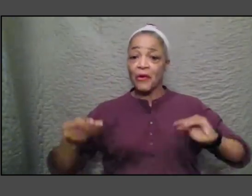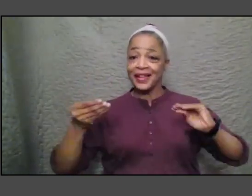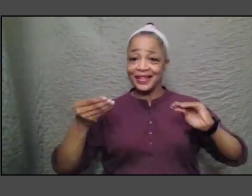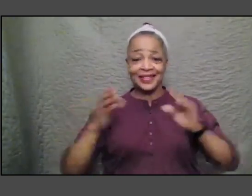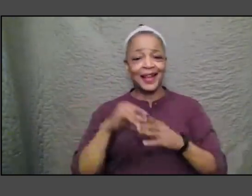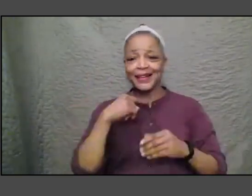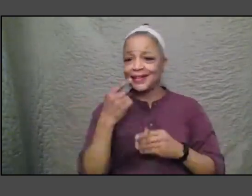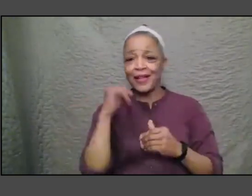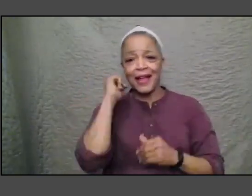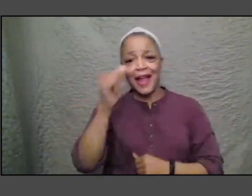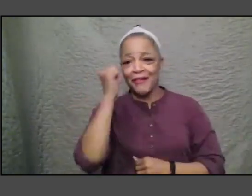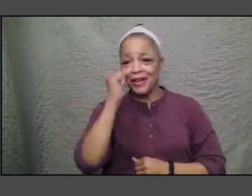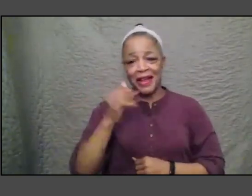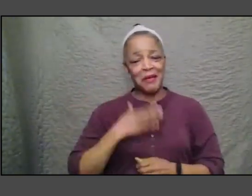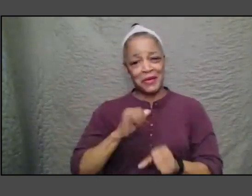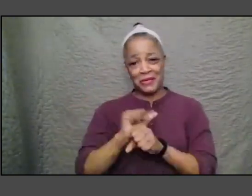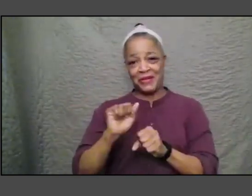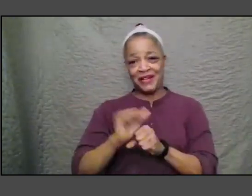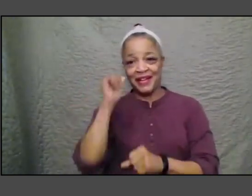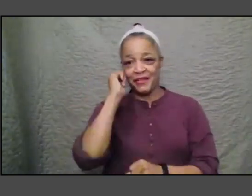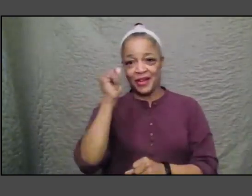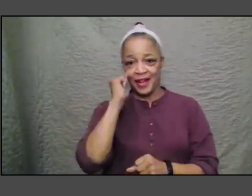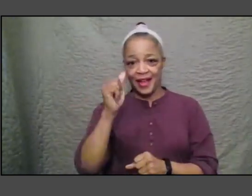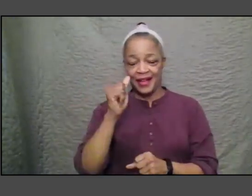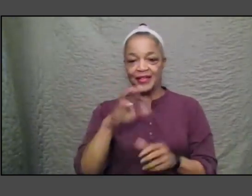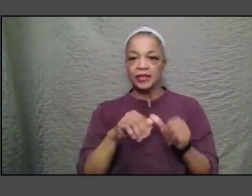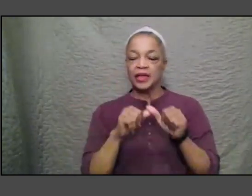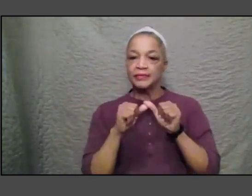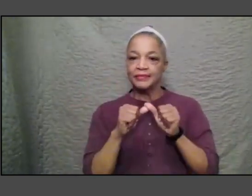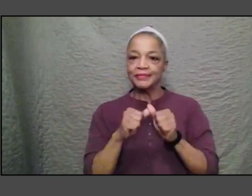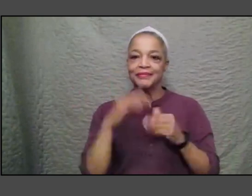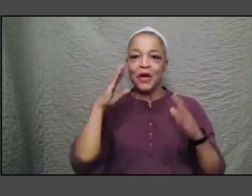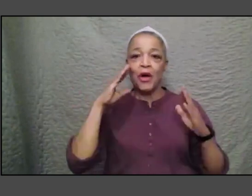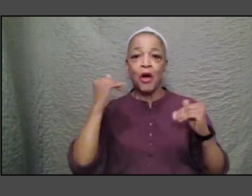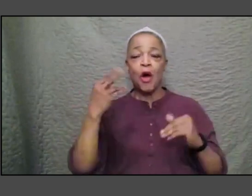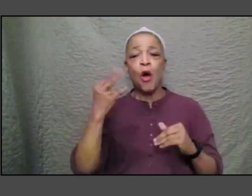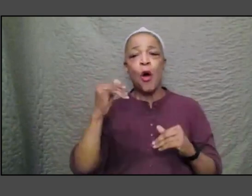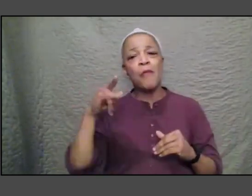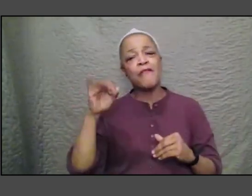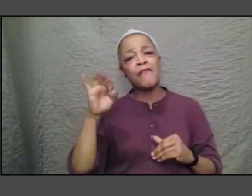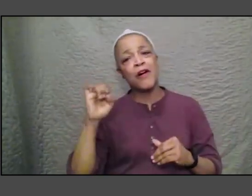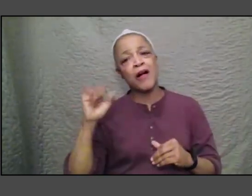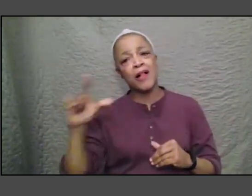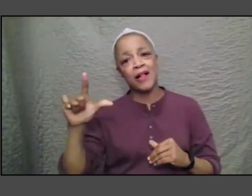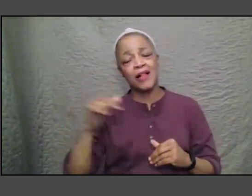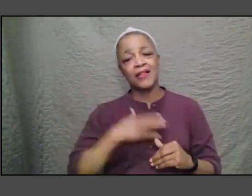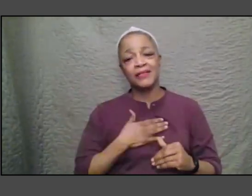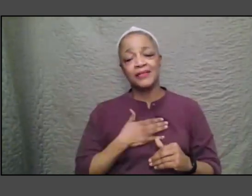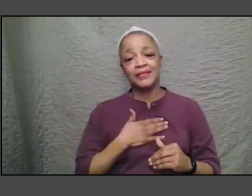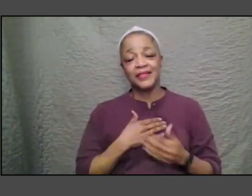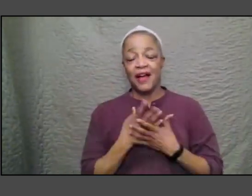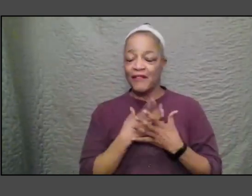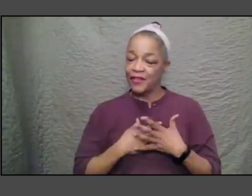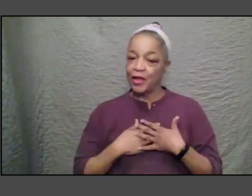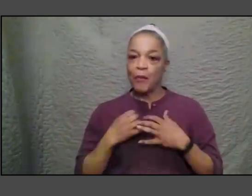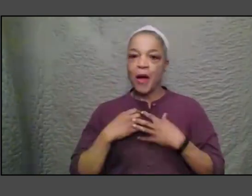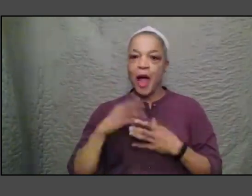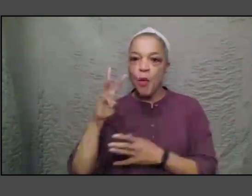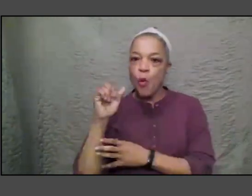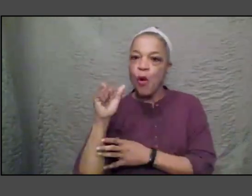I stay absolutely hopeful and um uh alive in my warrior spirit uh which is what it takes to deal with